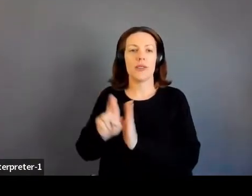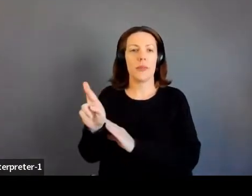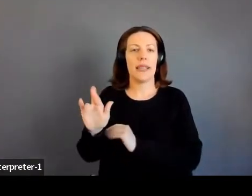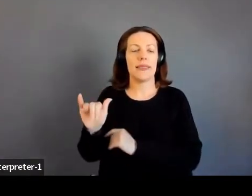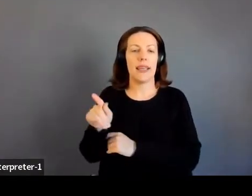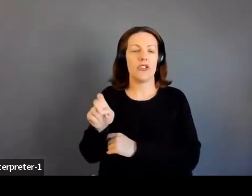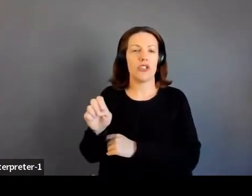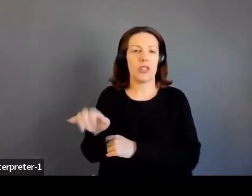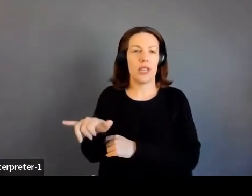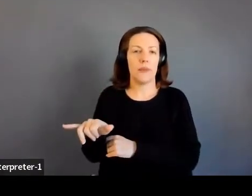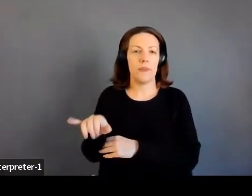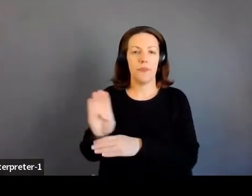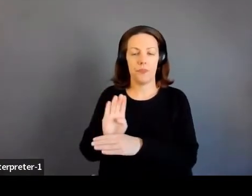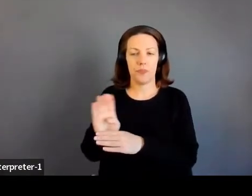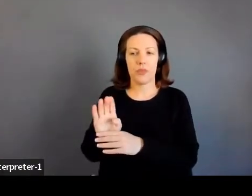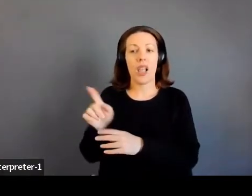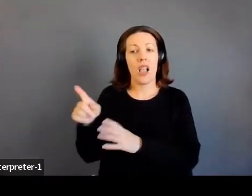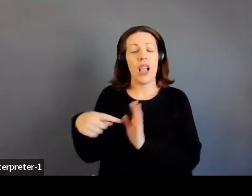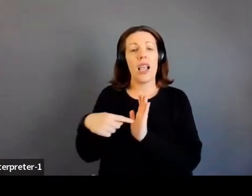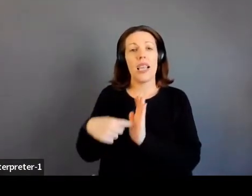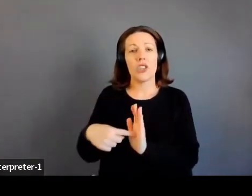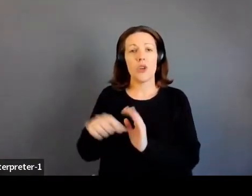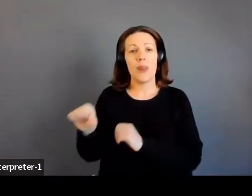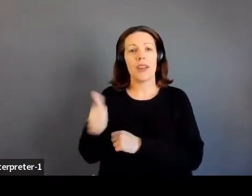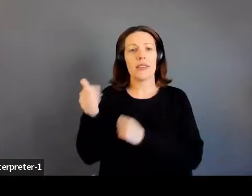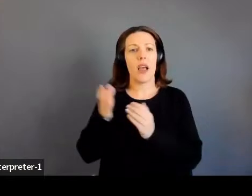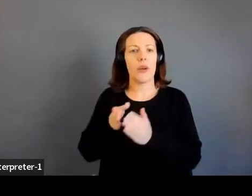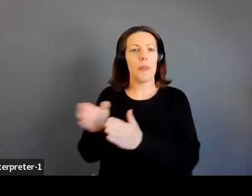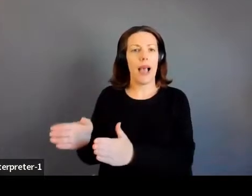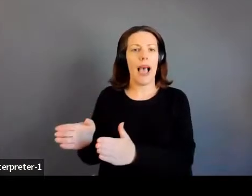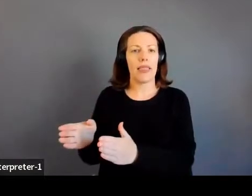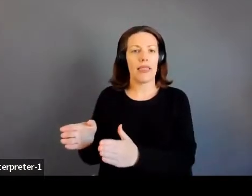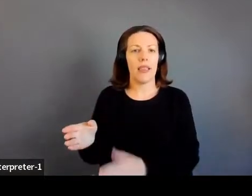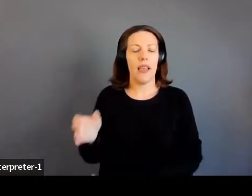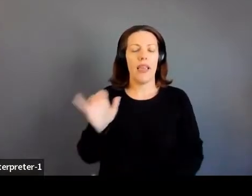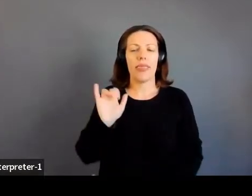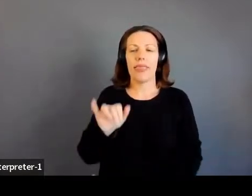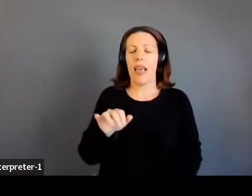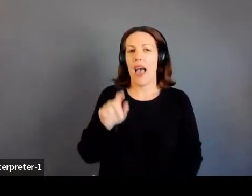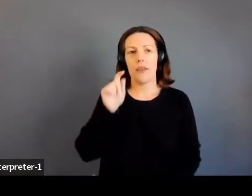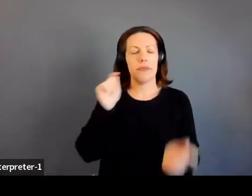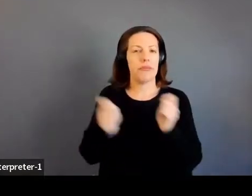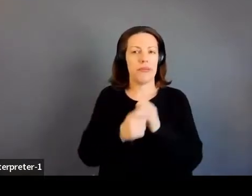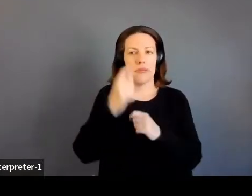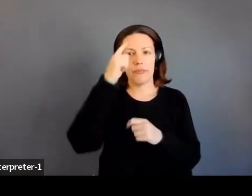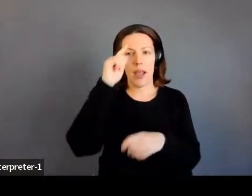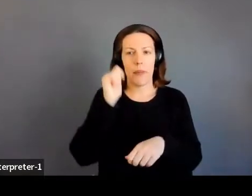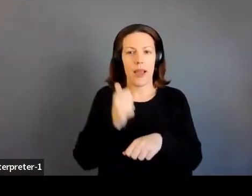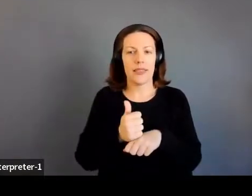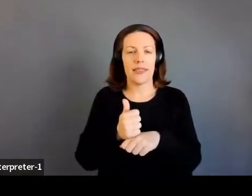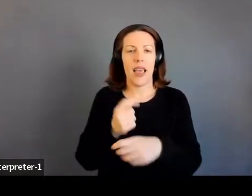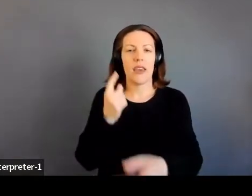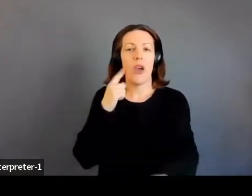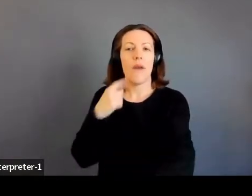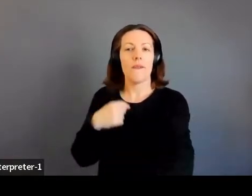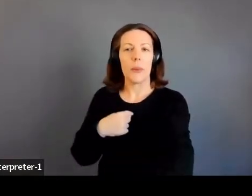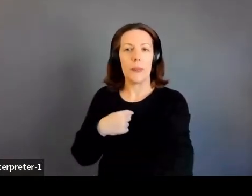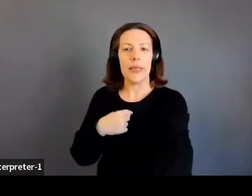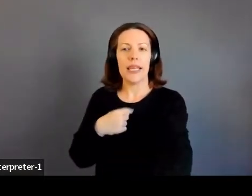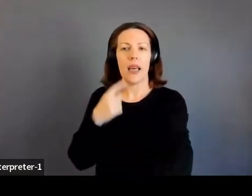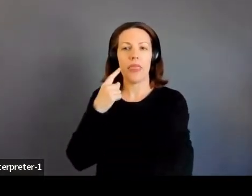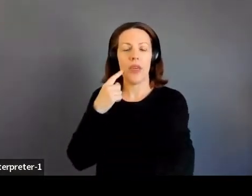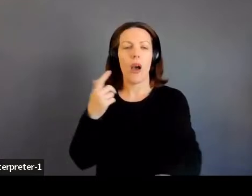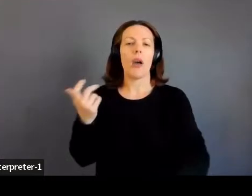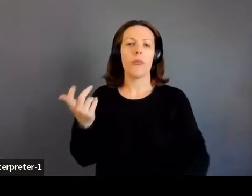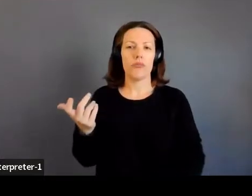showed me that another path existed, something that completely reframed my mindset. You know, for me, was like, okay, well,